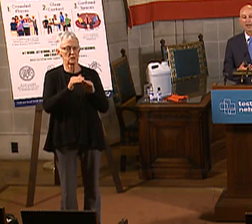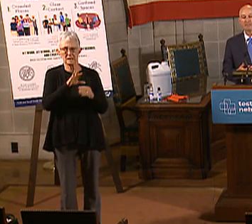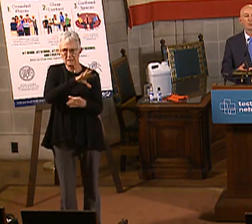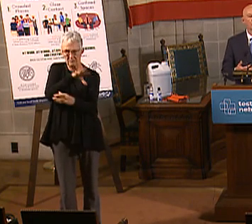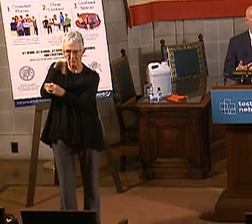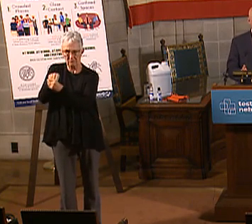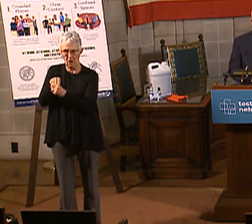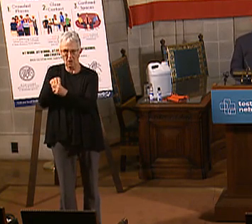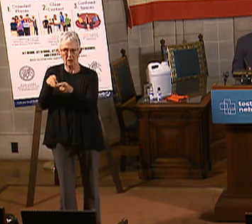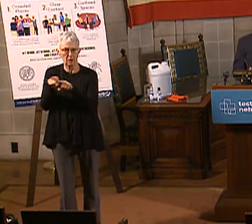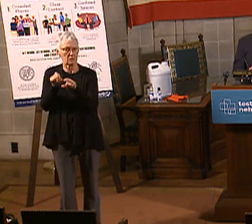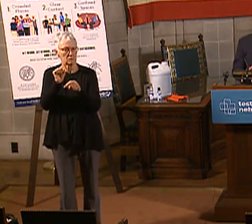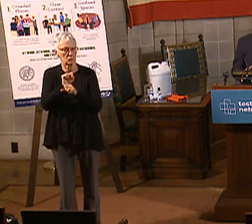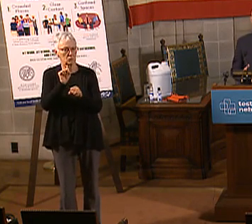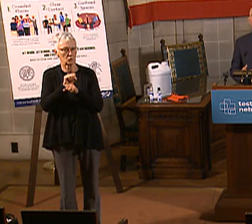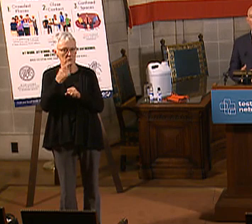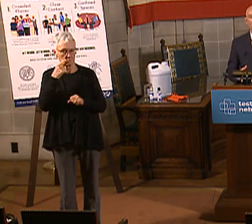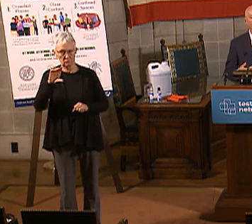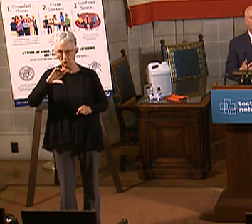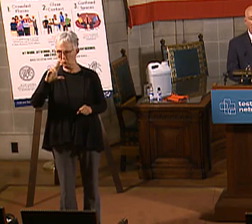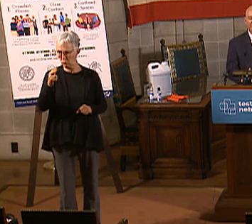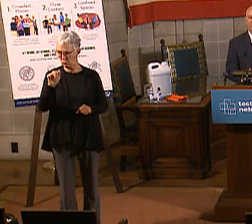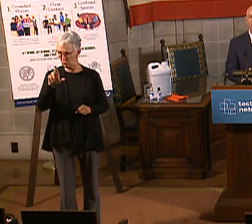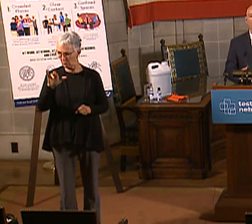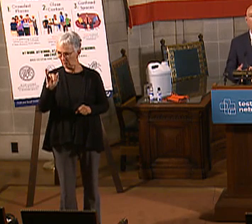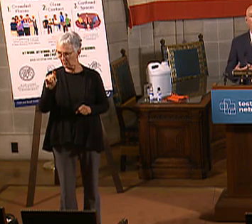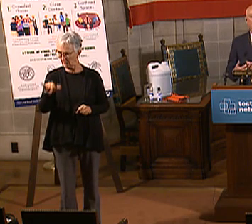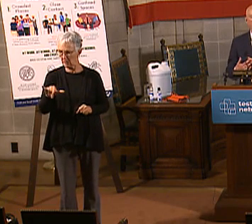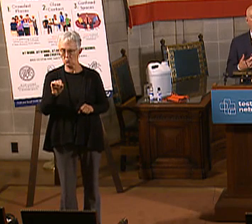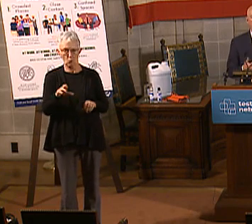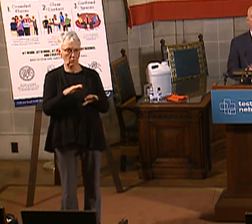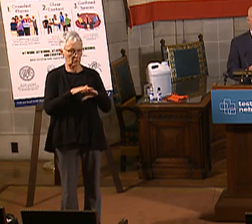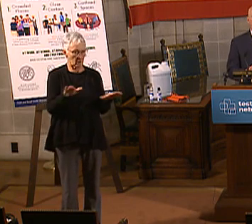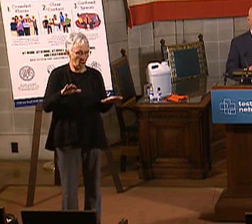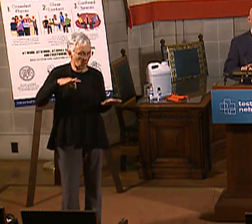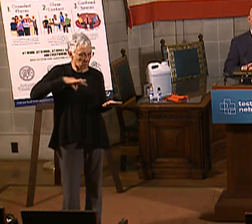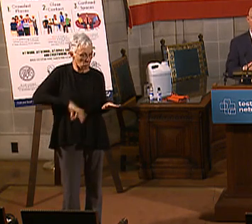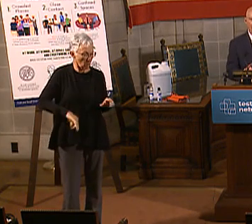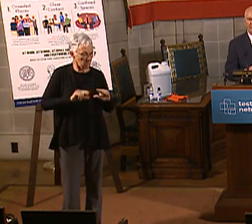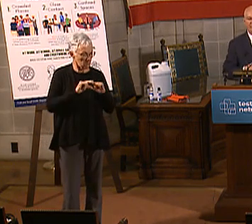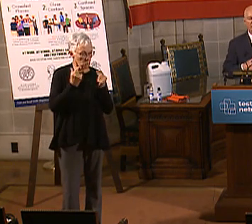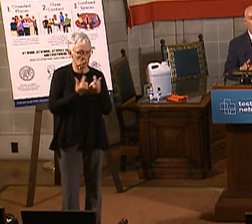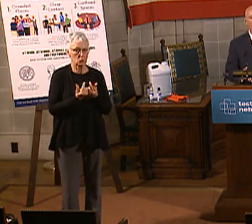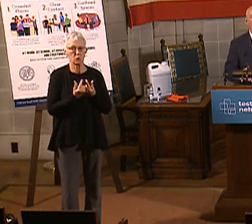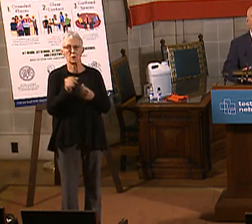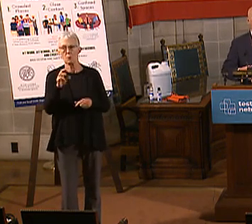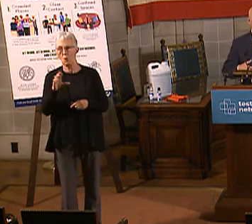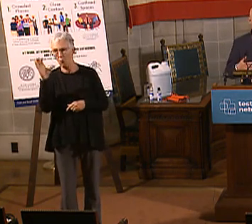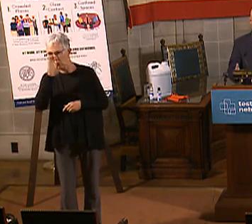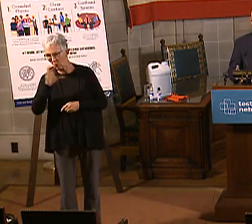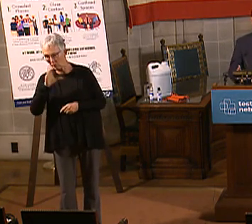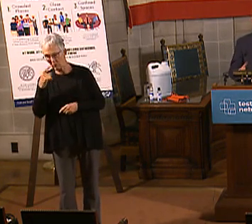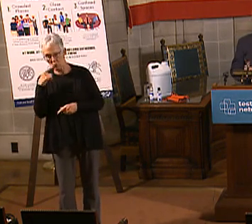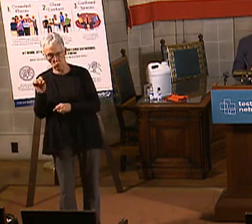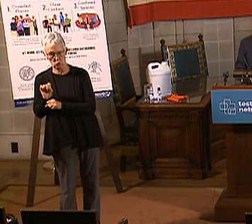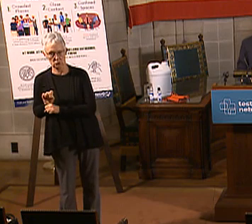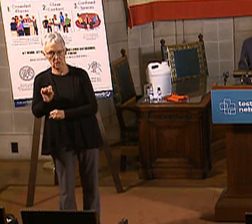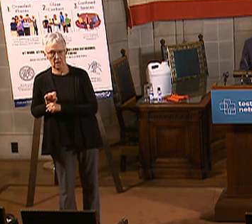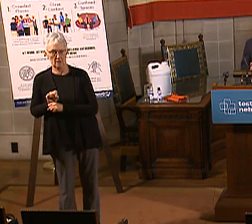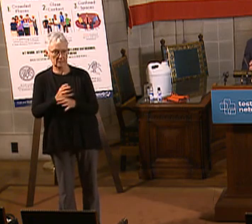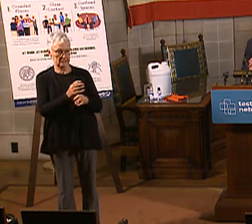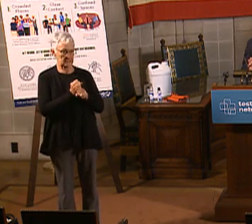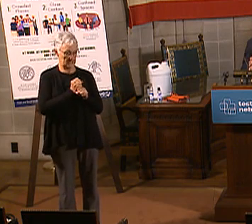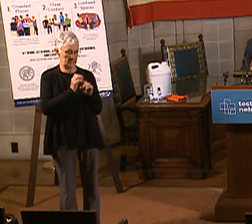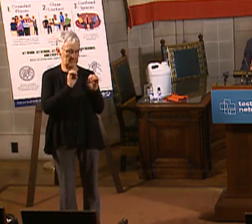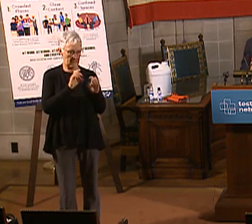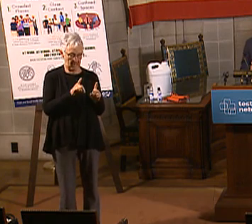working for a charity or a non-profit group or looking for a job or getting an education, those sort